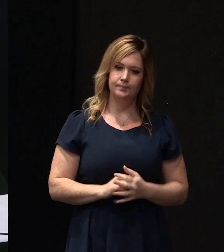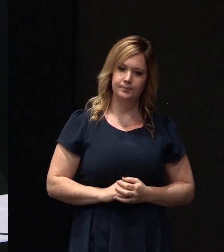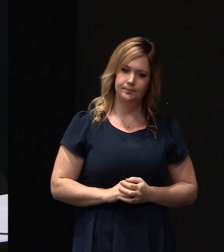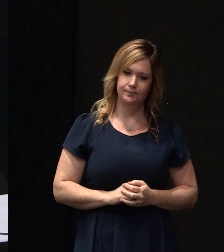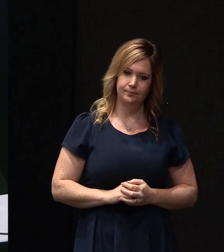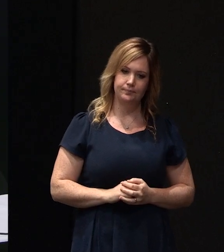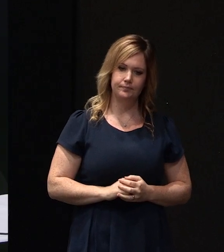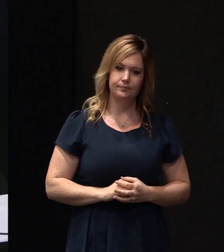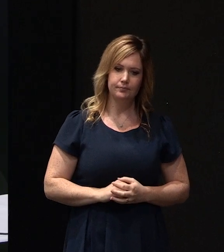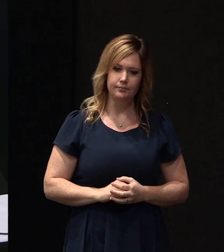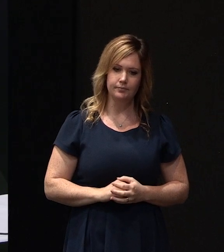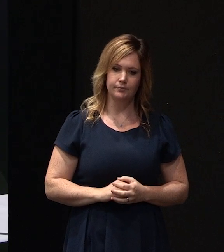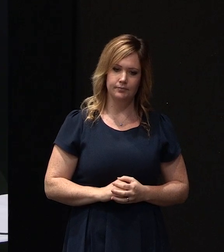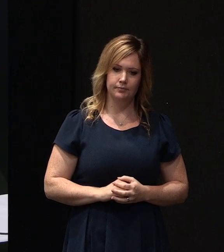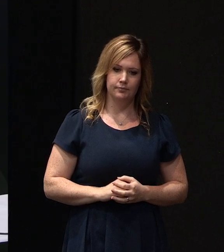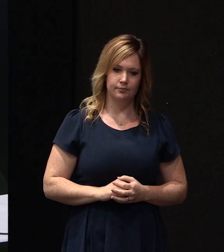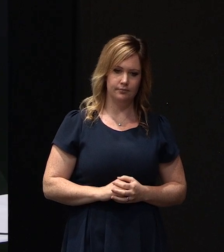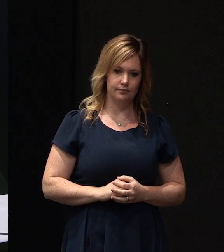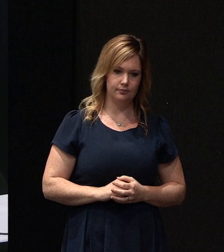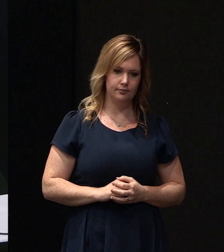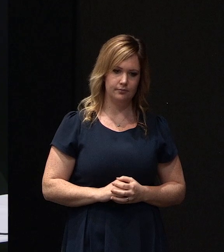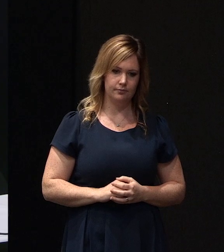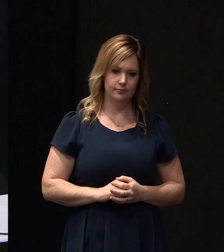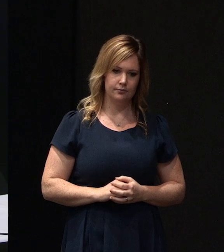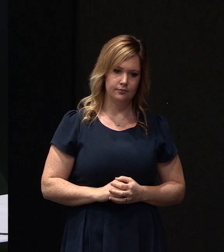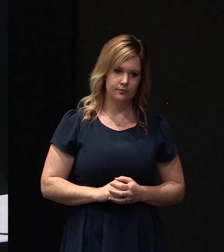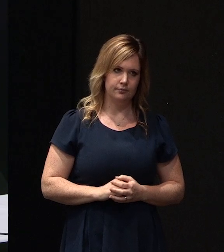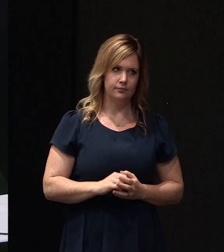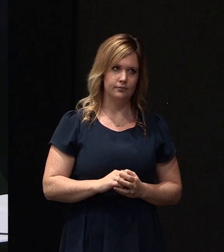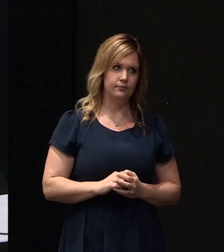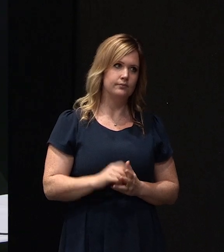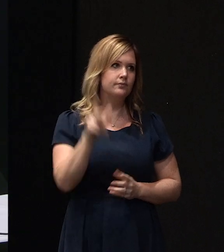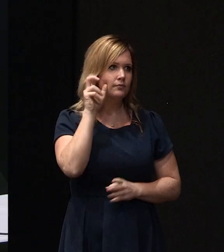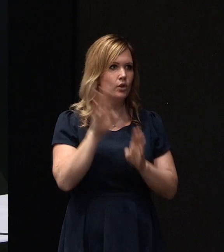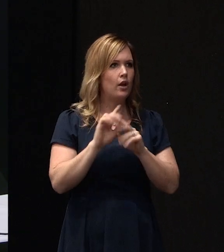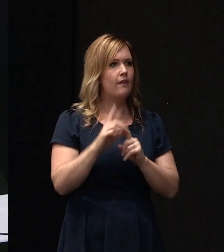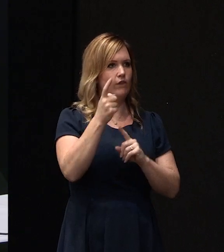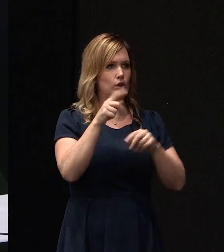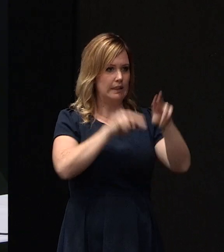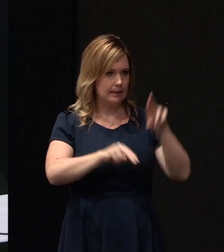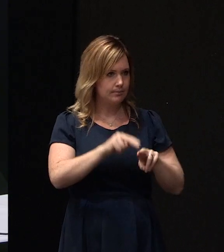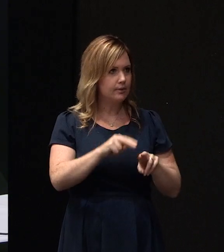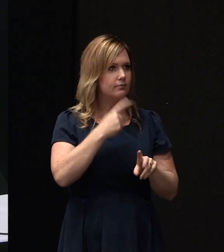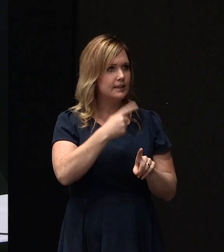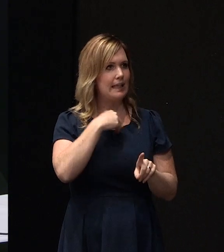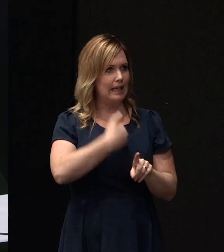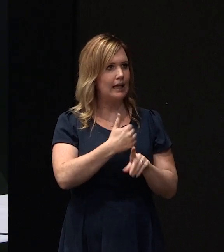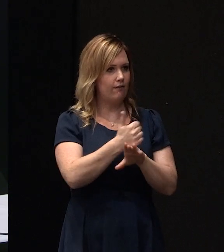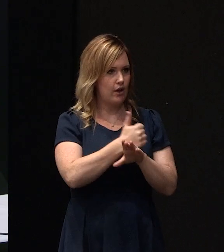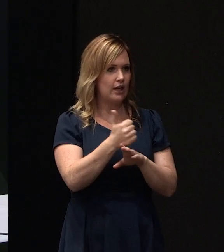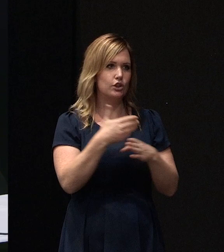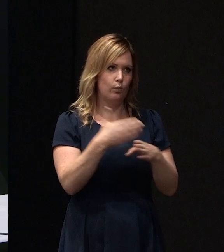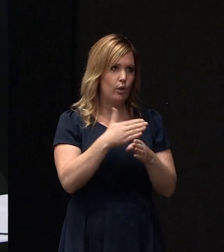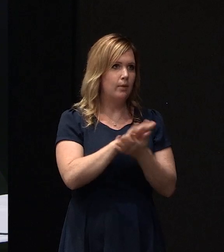the initial assessment required foundation work, so it was identified